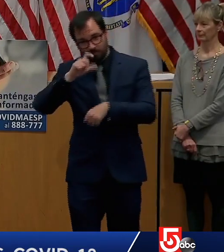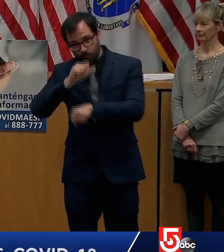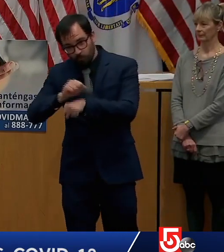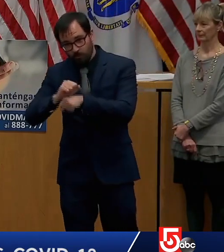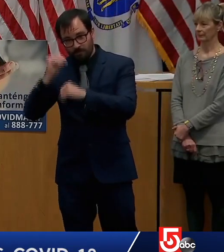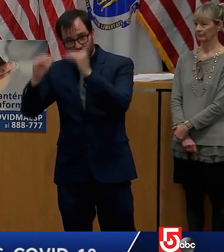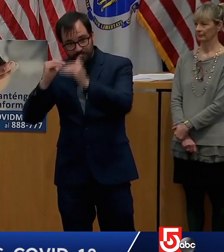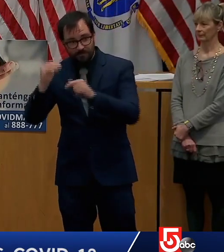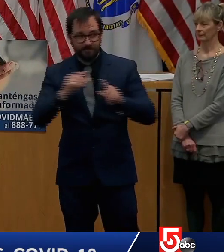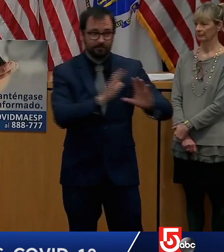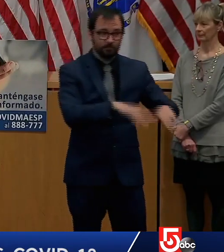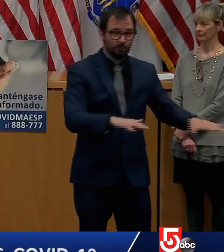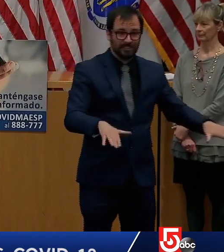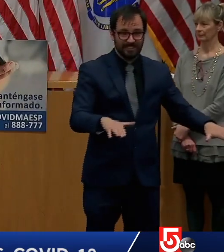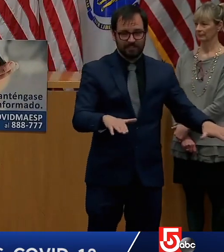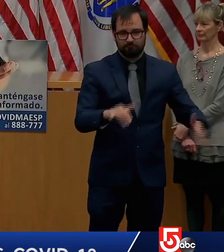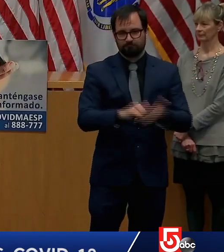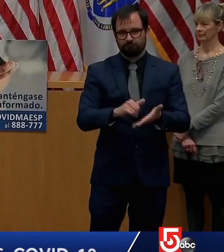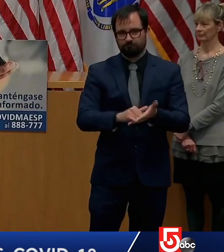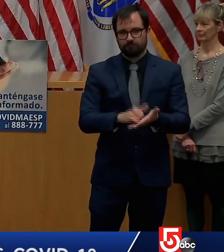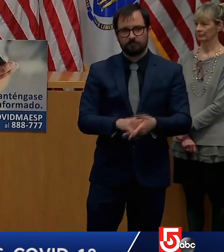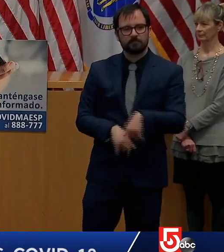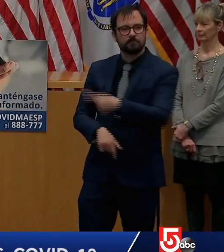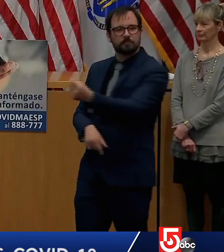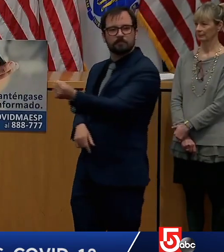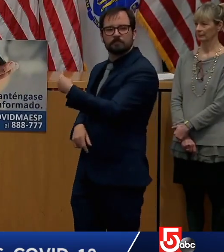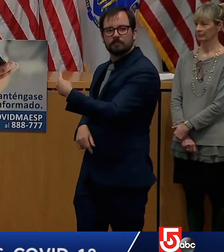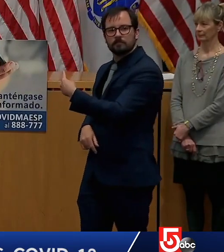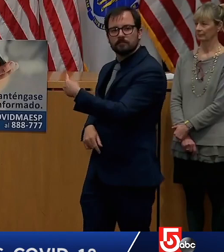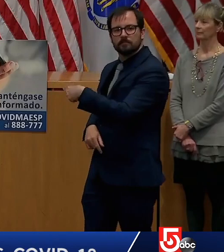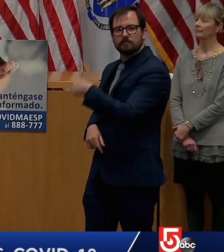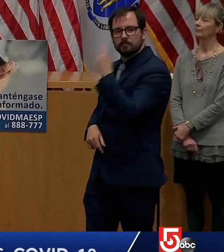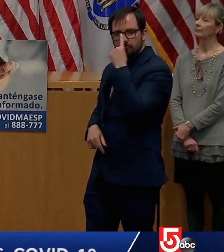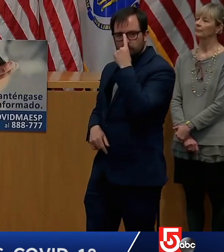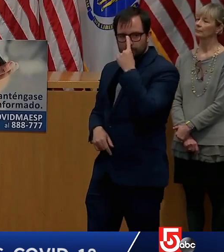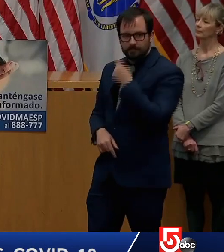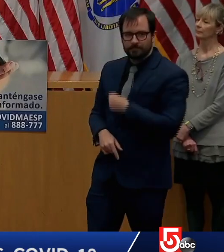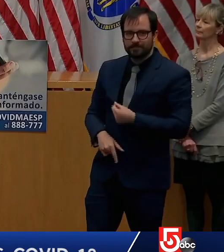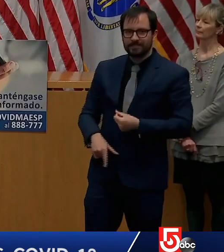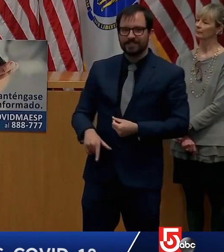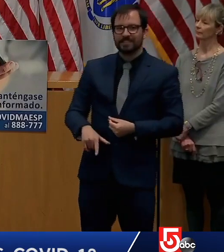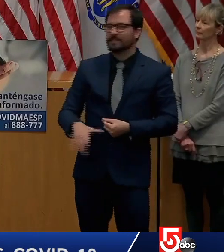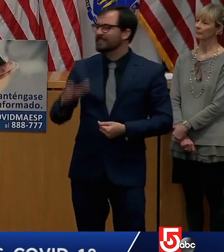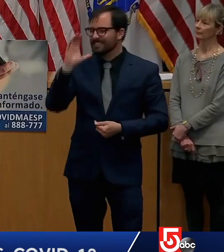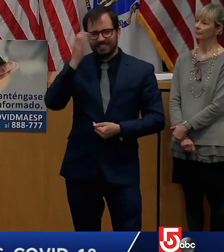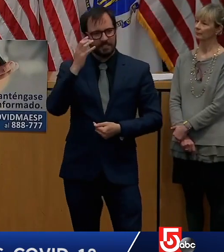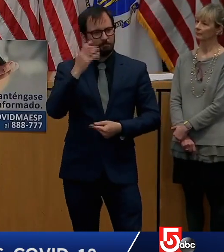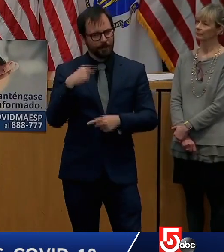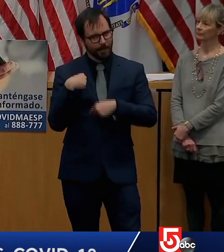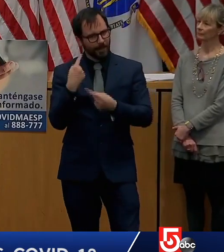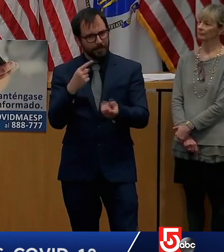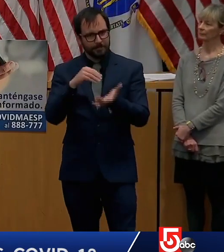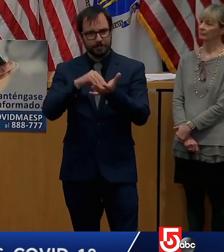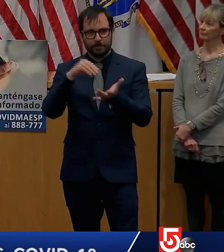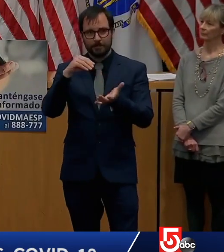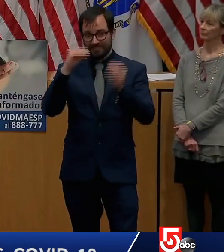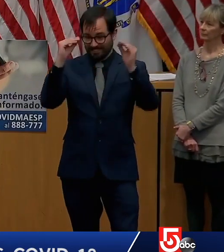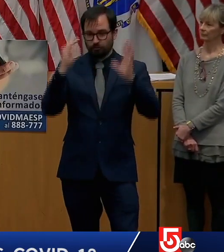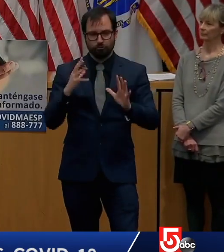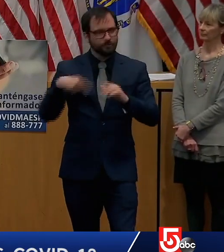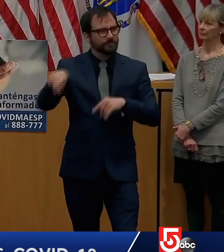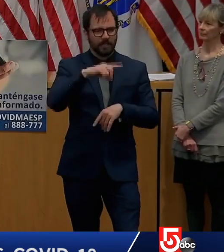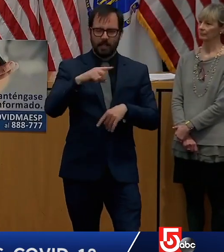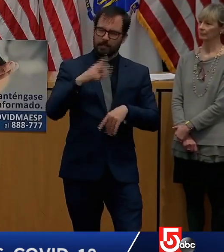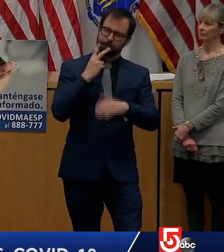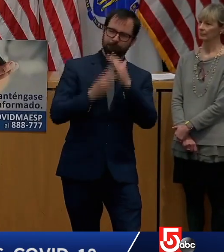this for a few days now, at least, and saying this is not a safe thing. I'm just wondering why it took this long. Well, I I think there's people on the other side